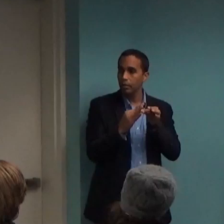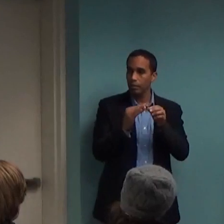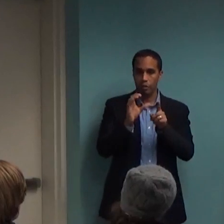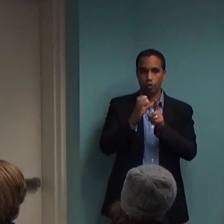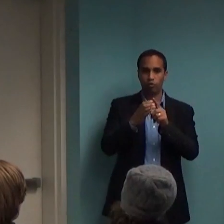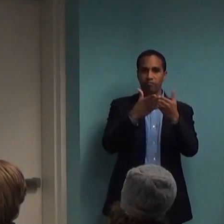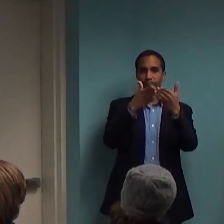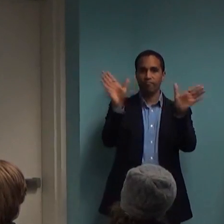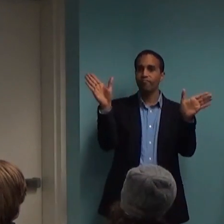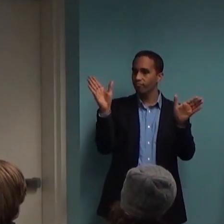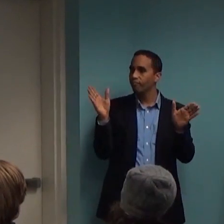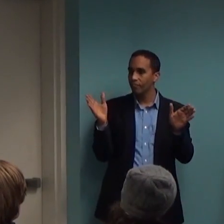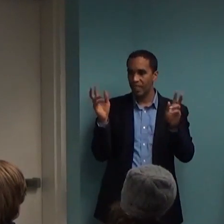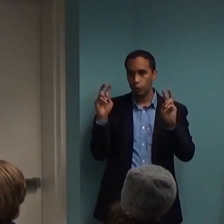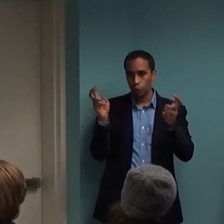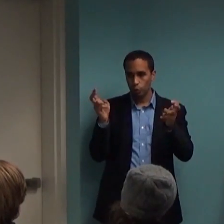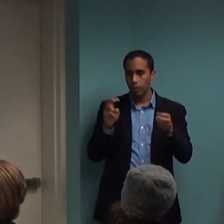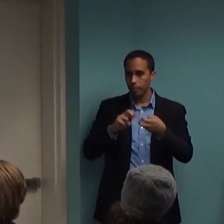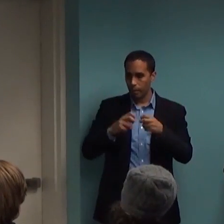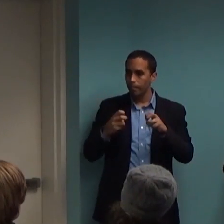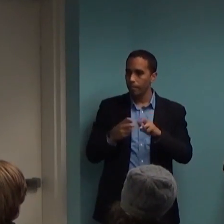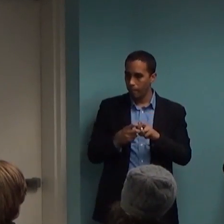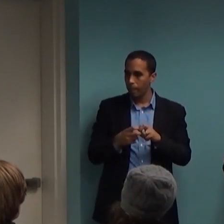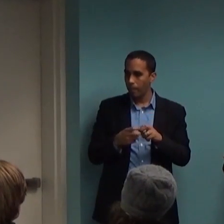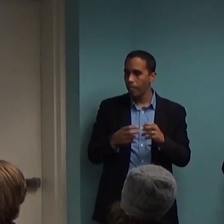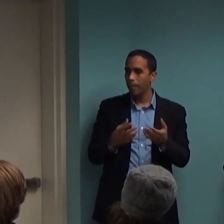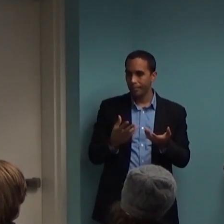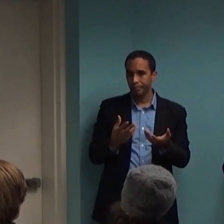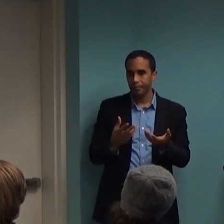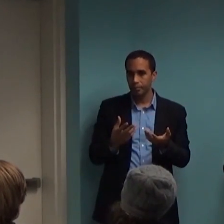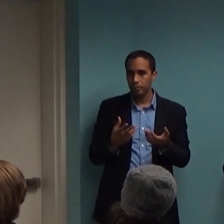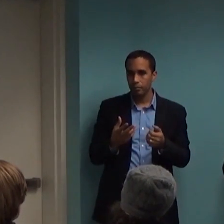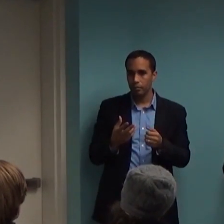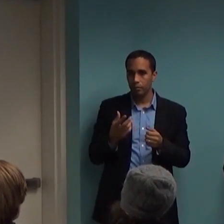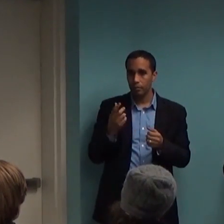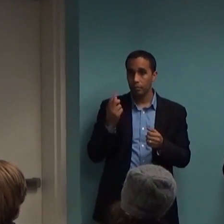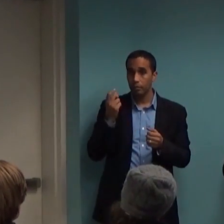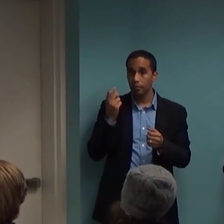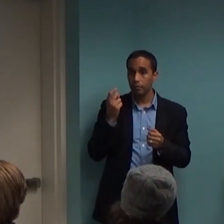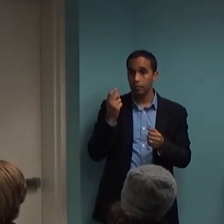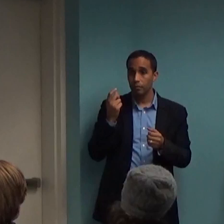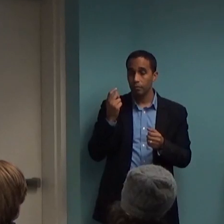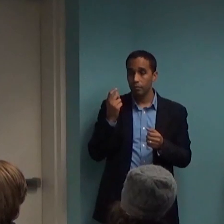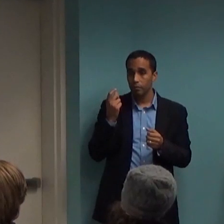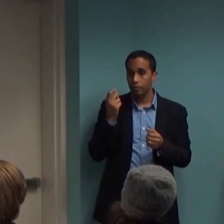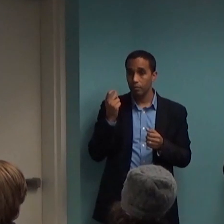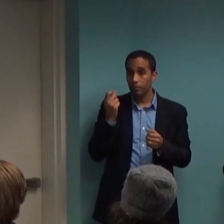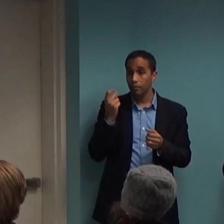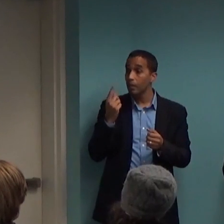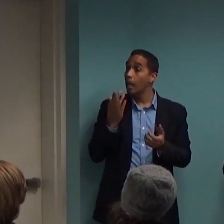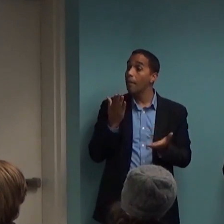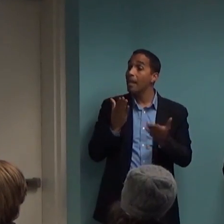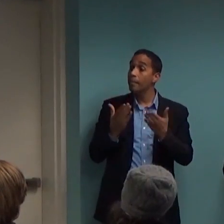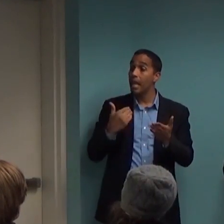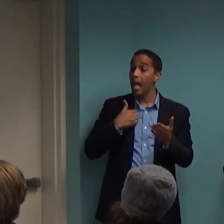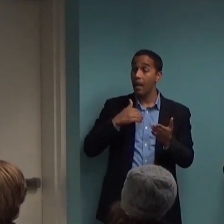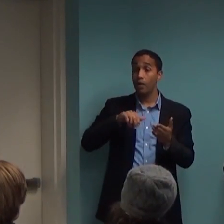the other issue that we wouldn't really want to second guess history is that there may have been other interventions that could have been put in place sooner